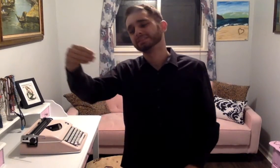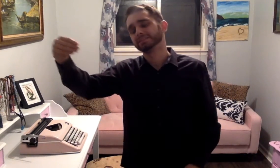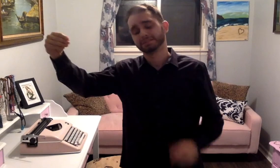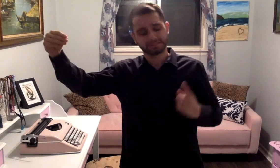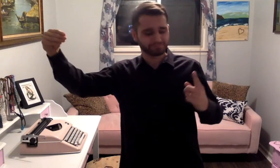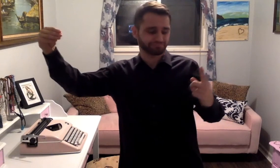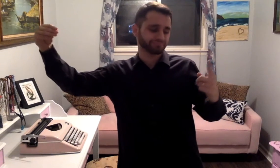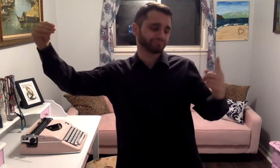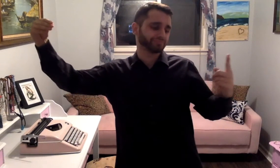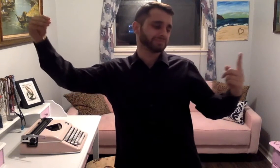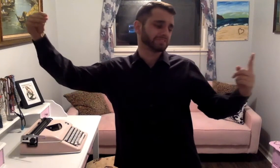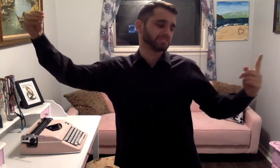fail.